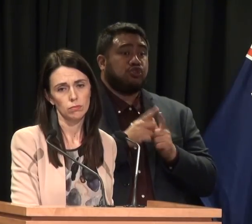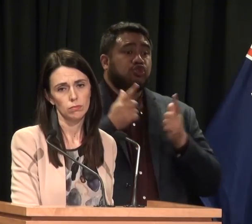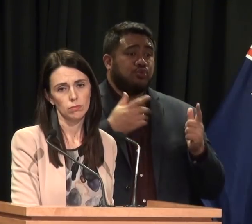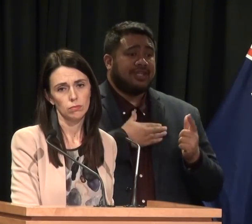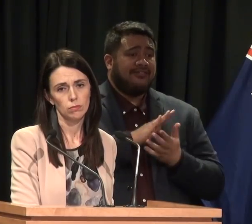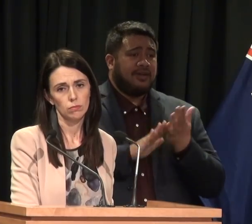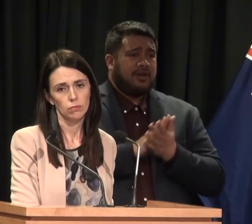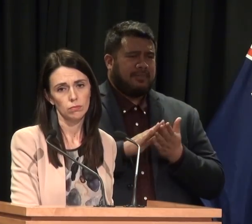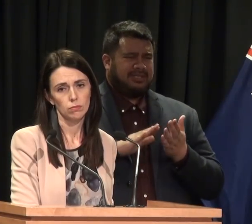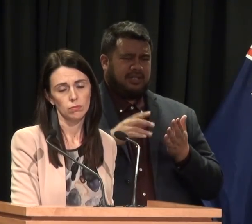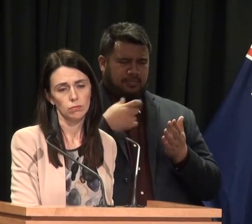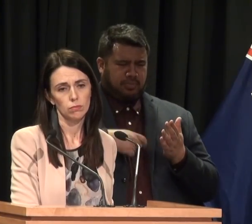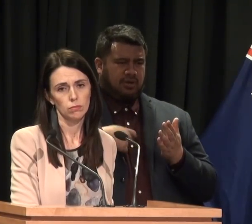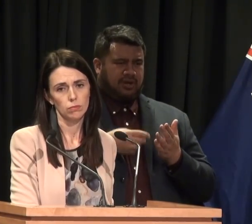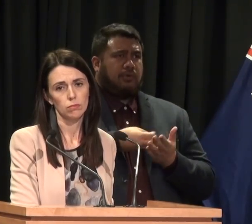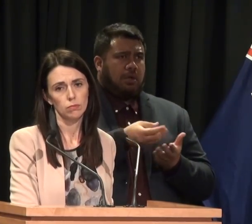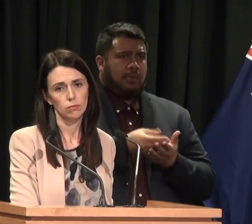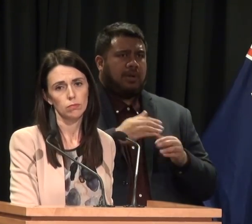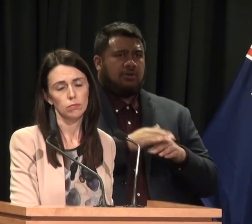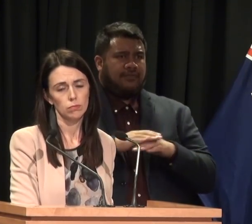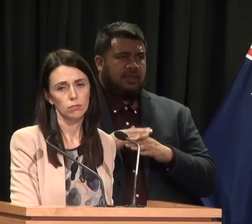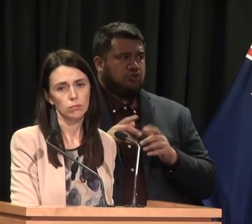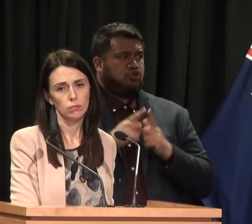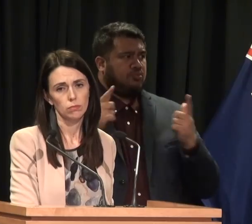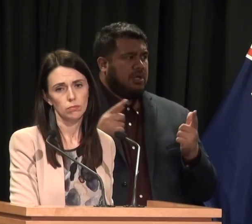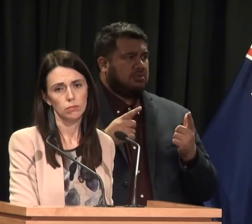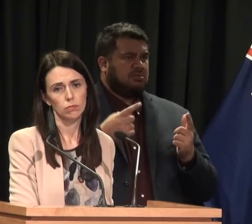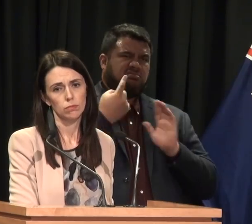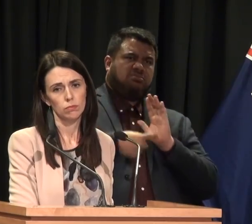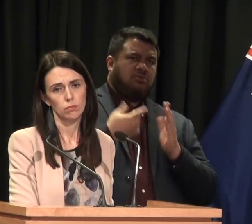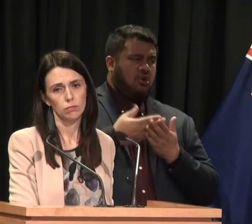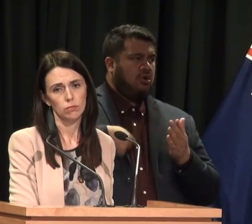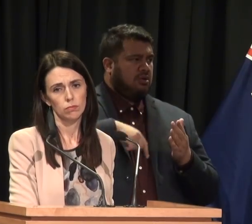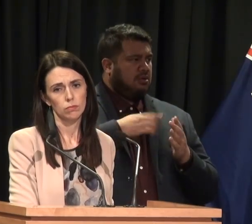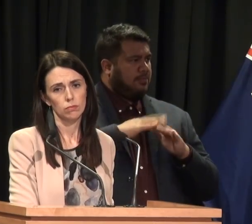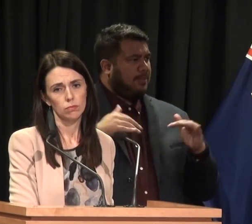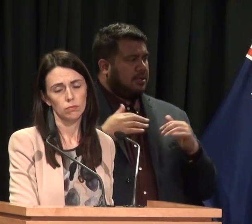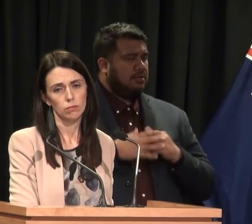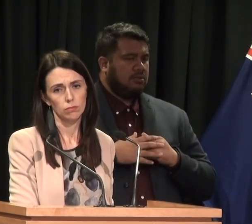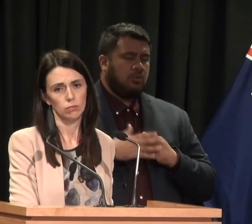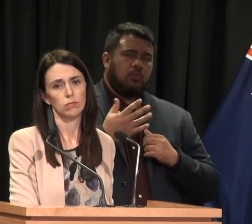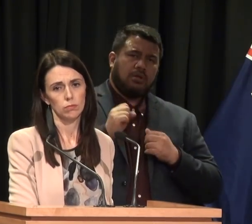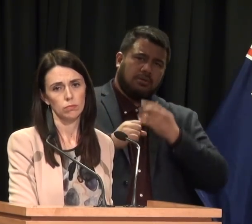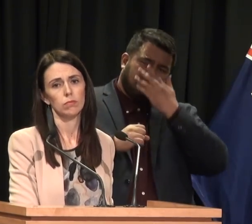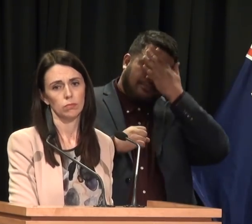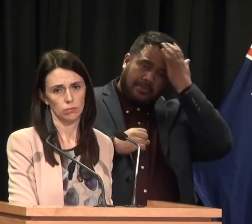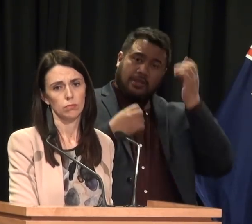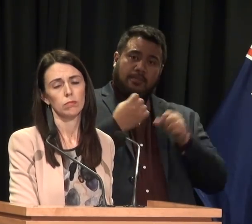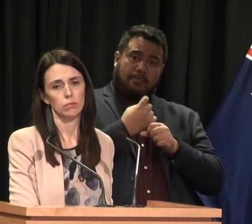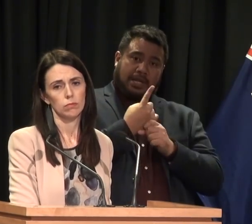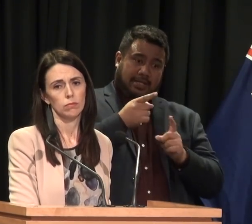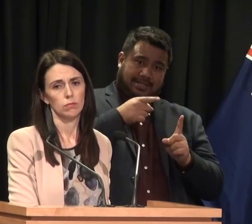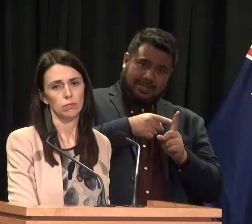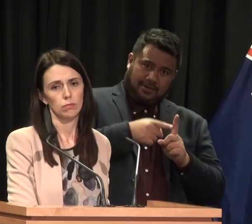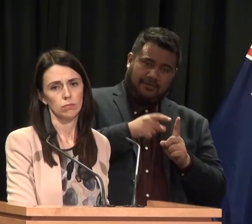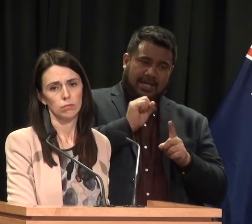not worth the cost that consumers will pay? Clearly there's an interaction between what we do in terms of depositor protection and what the bank itself does in terms